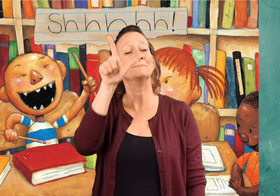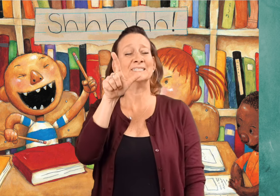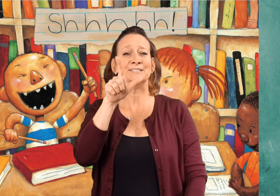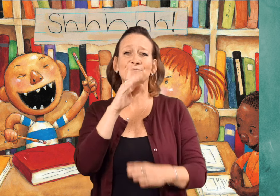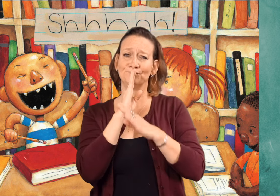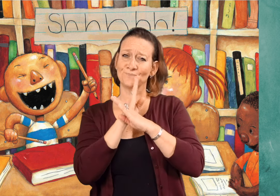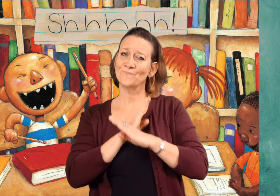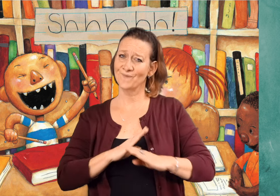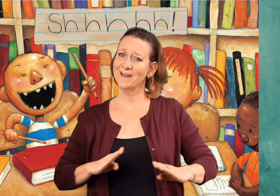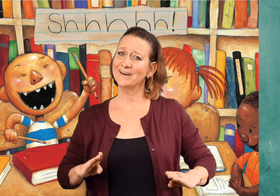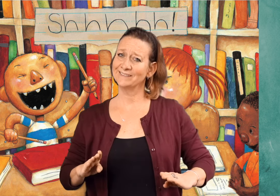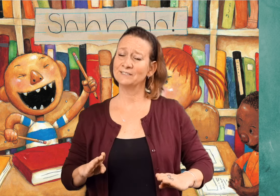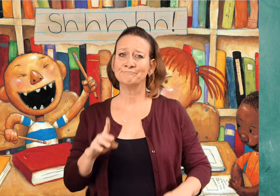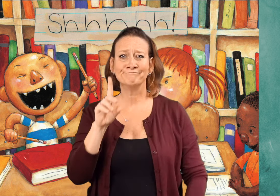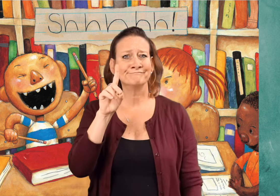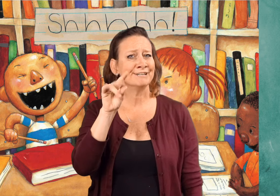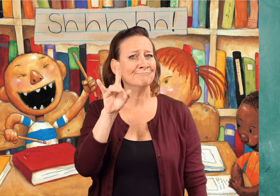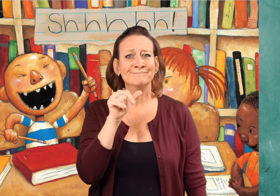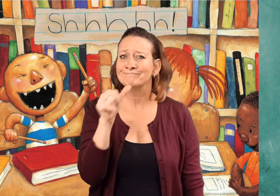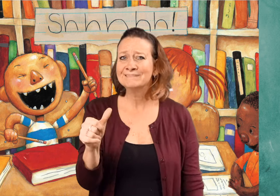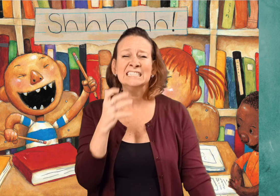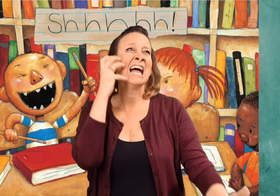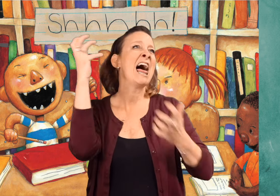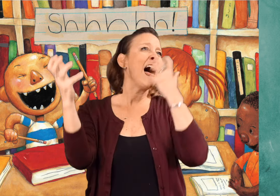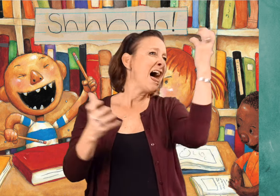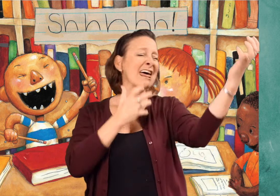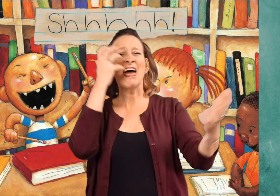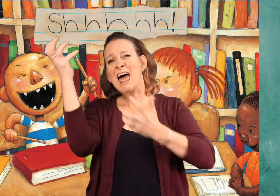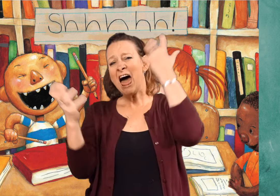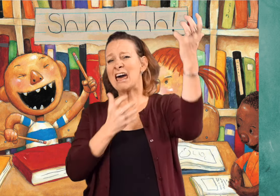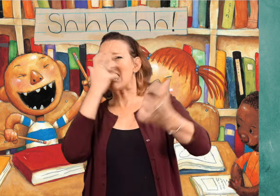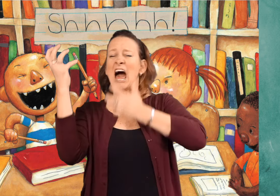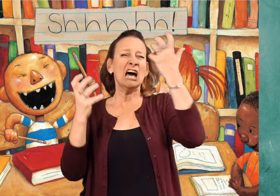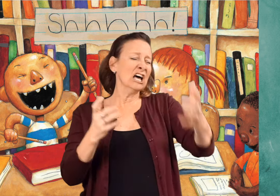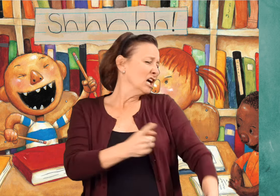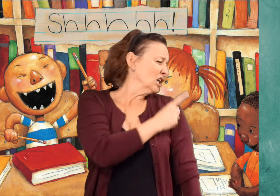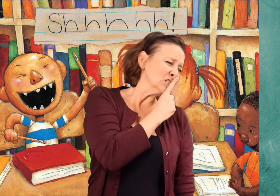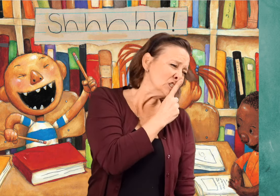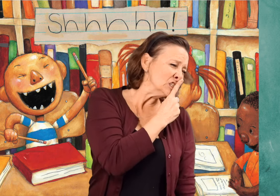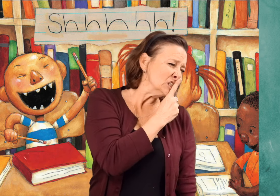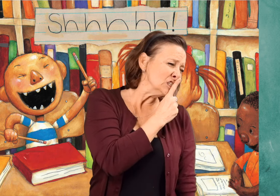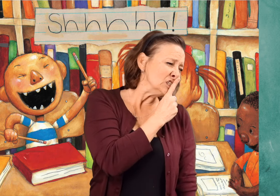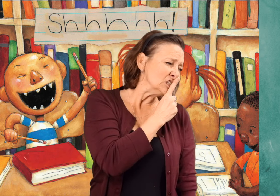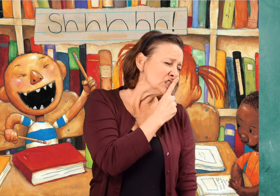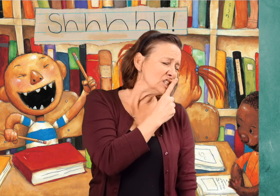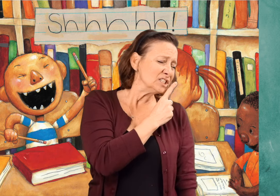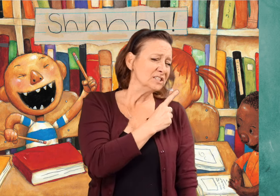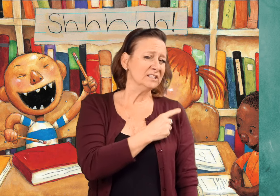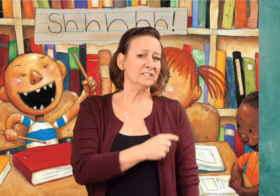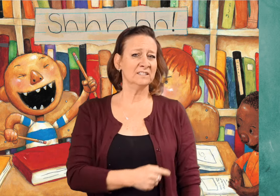In the library, David is not quiet. He's yelling and screaming, Shhh!